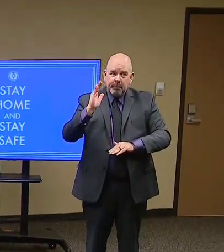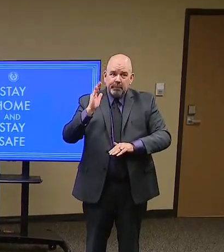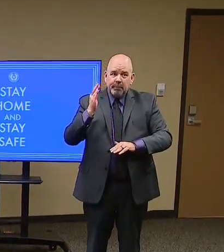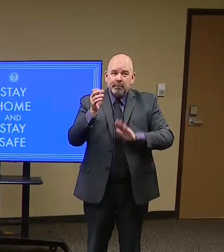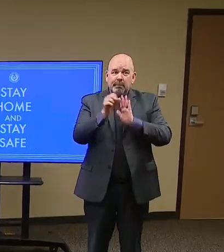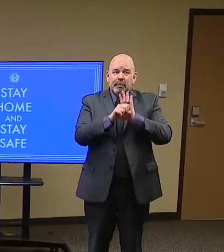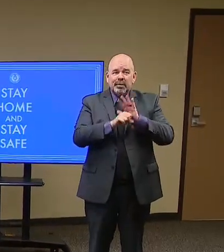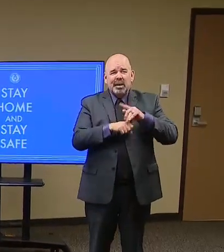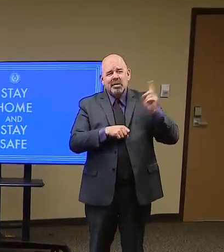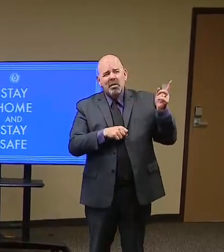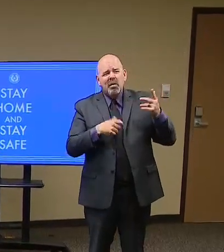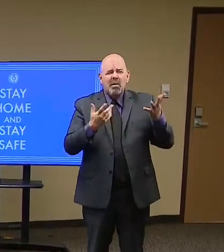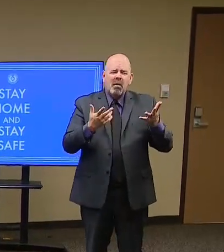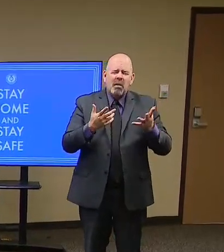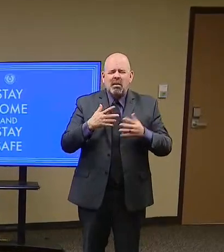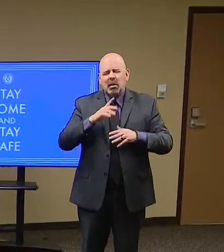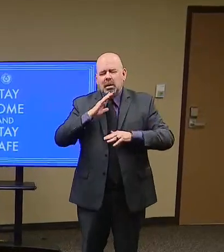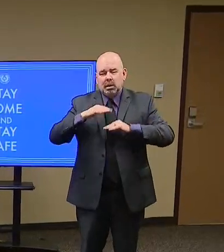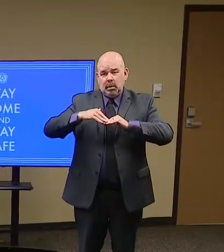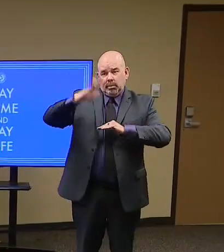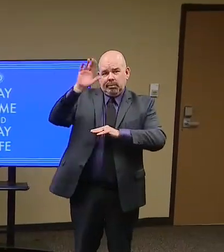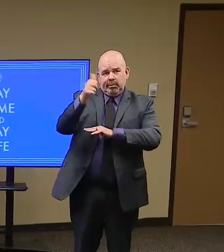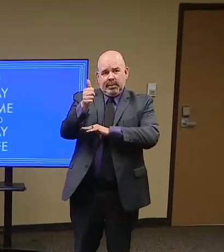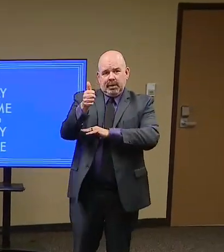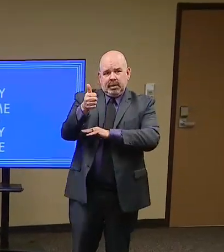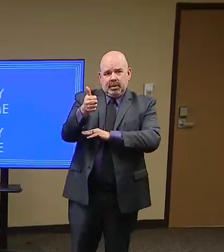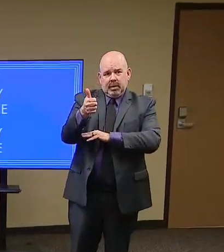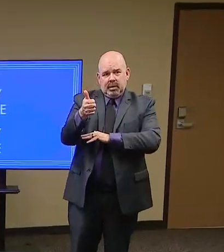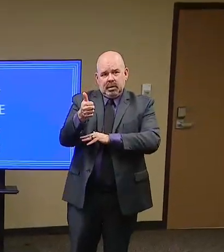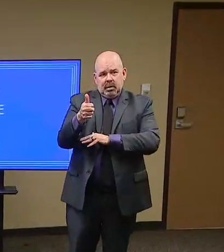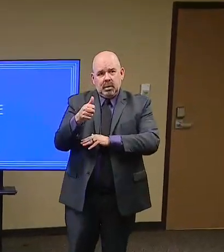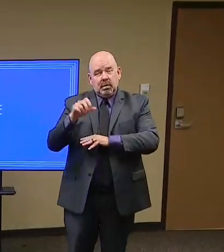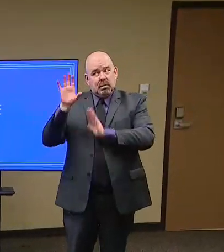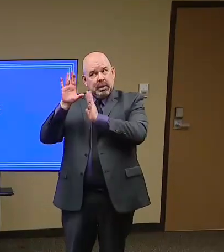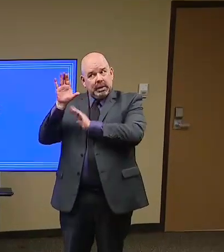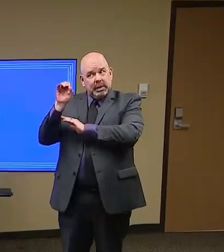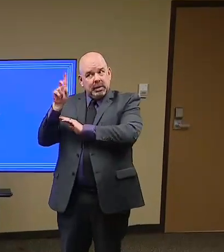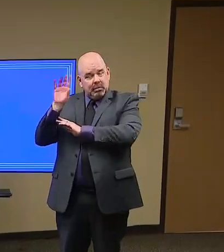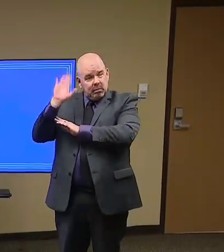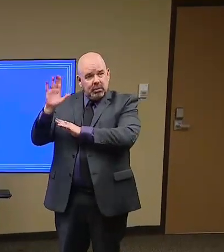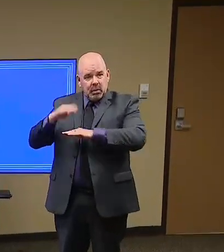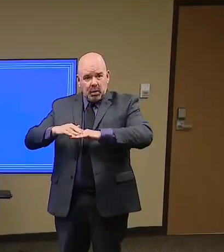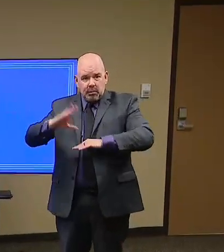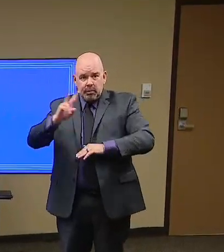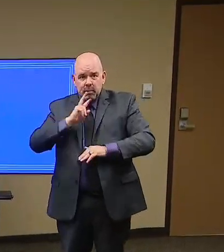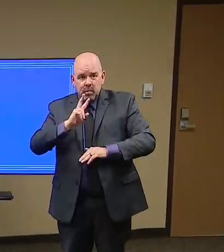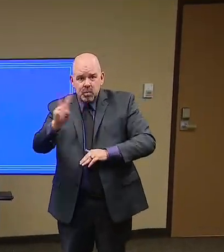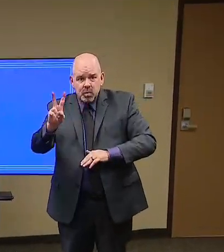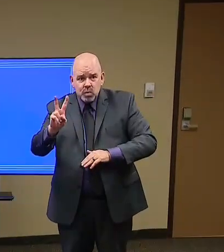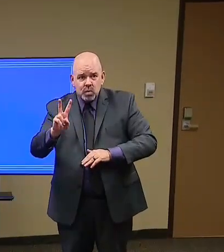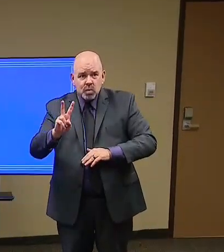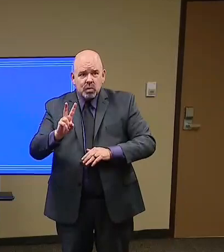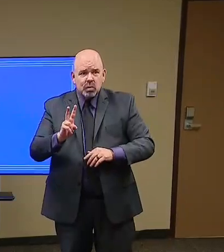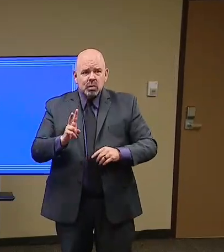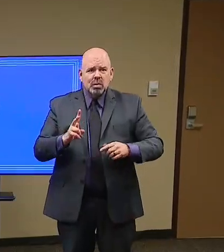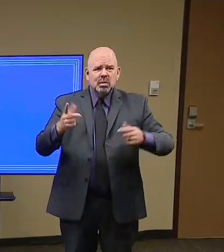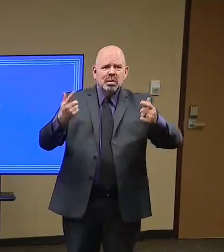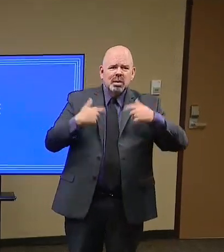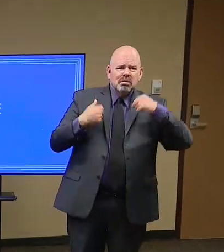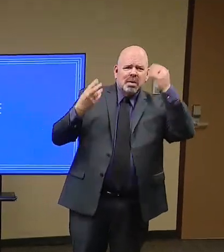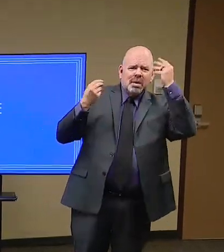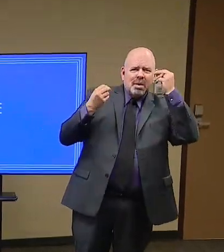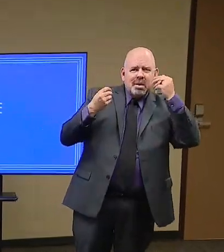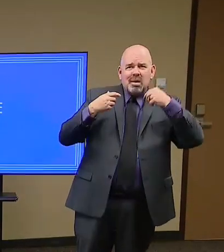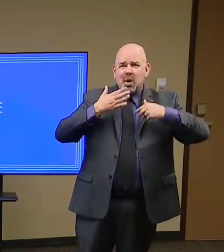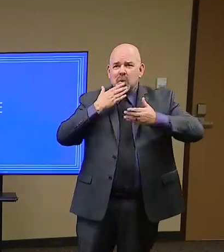to mask the kids. You want to encourage your, and these are not Clay's ideas, these are what the doctors are telling me. You want to look